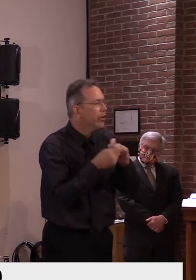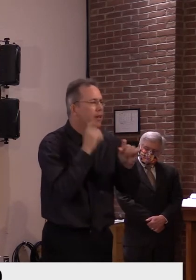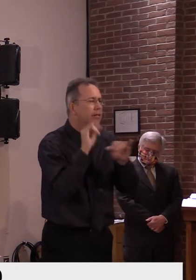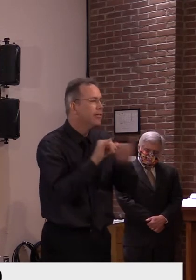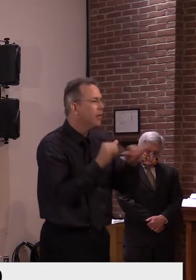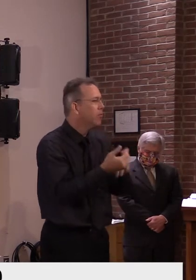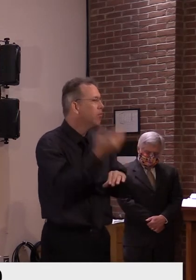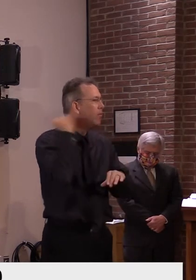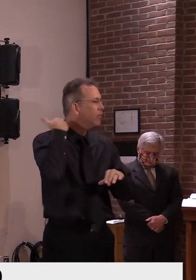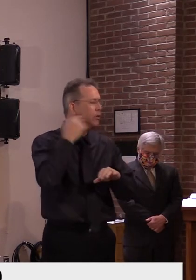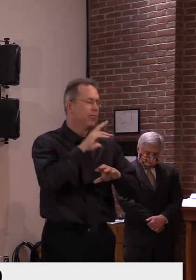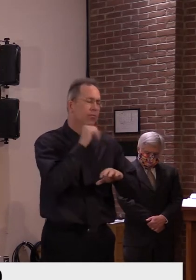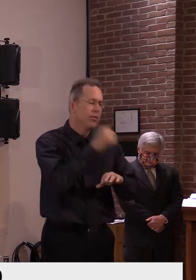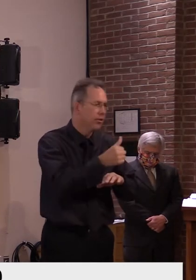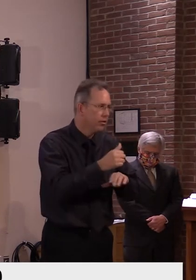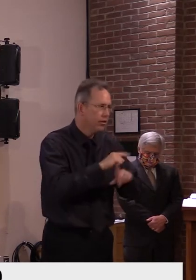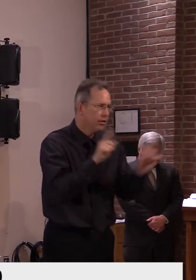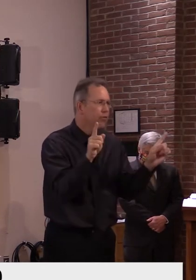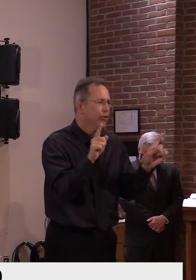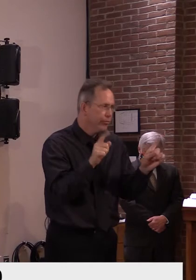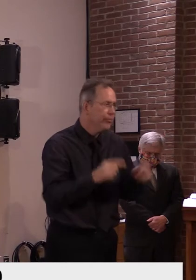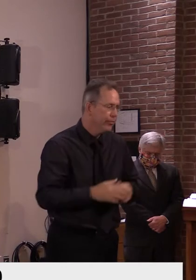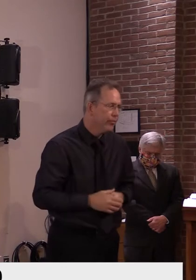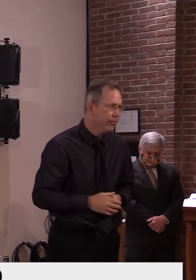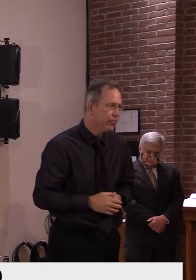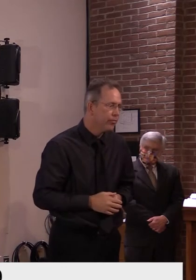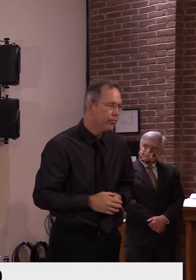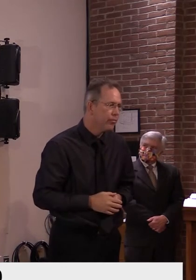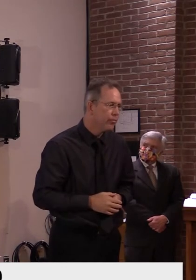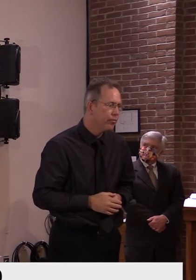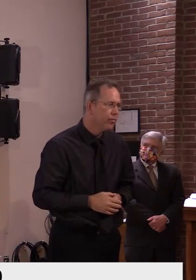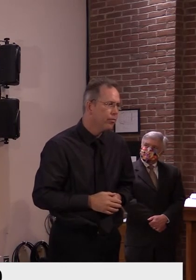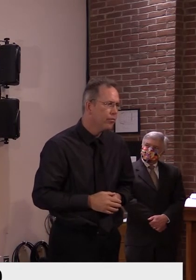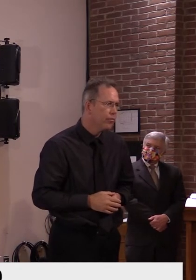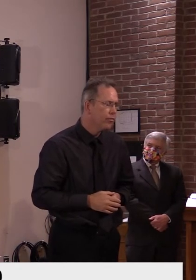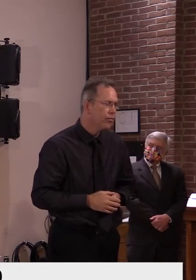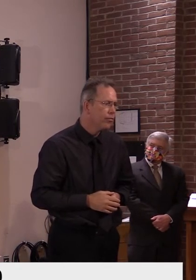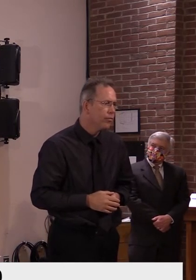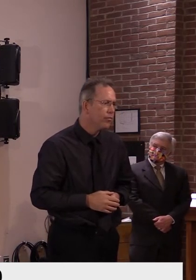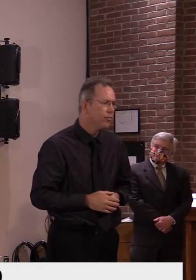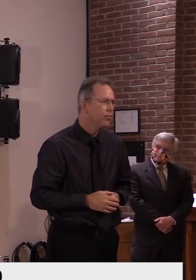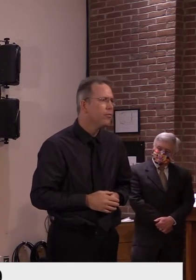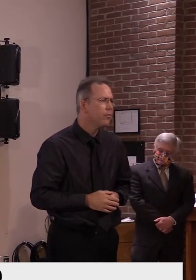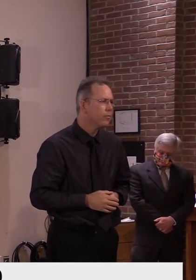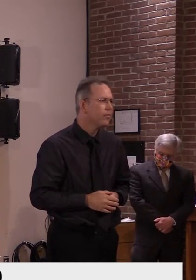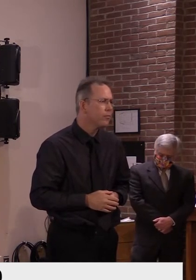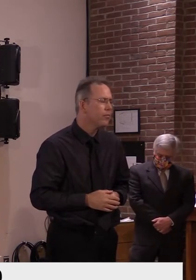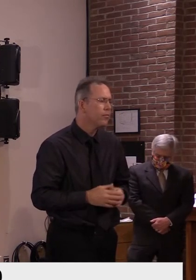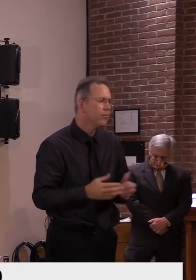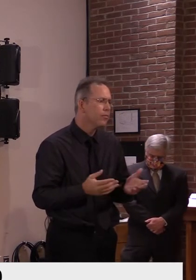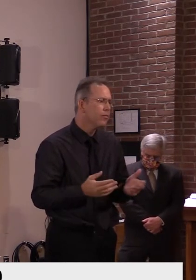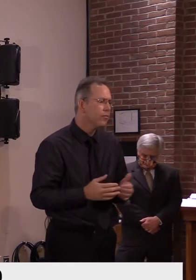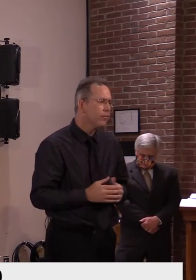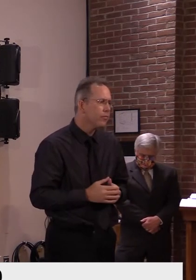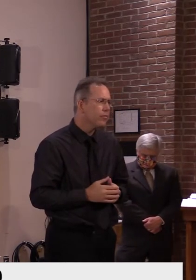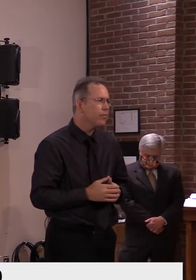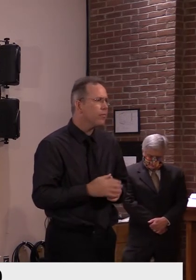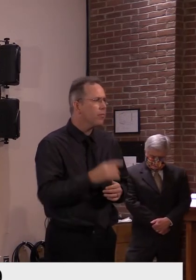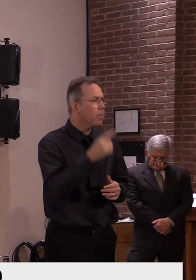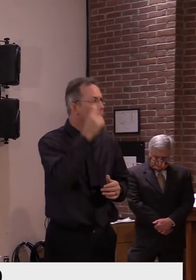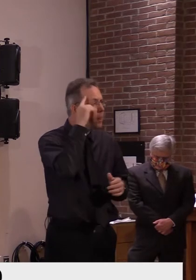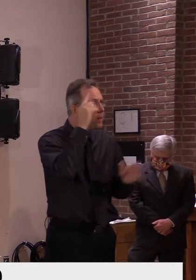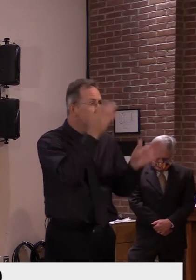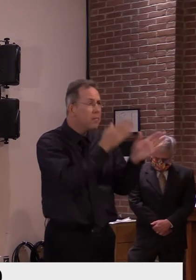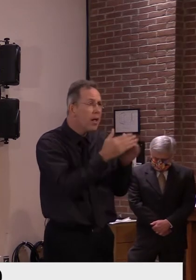safe as possible. So this means I would start your considerations by assuming you should